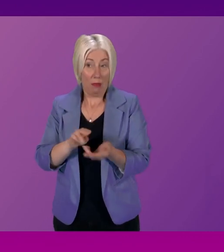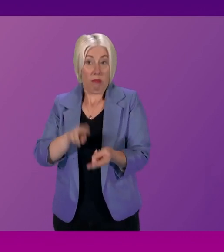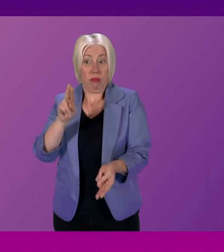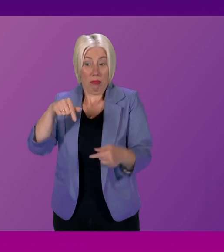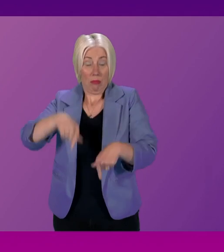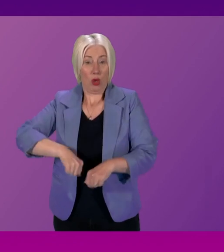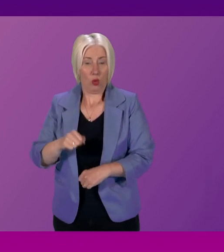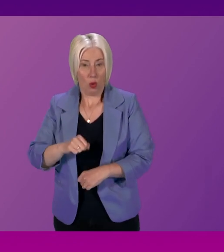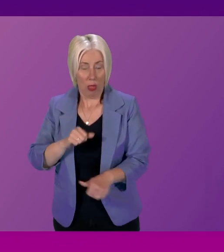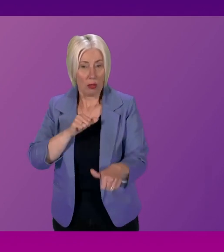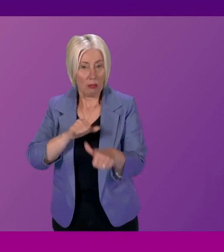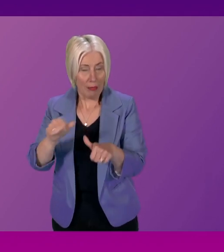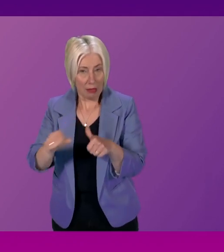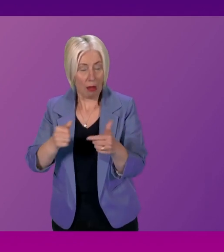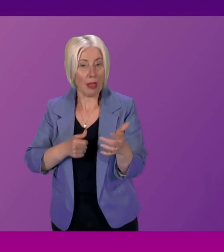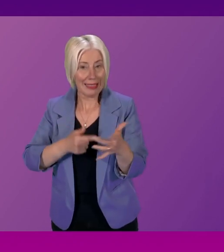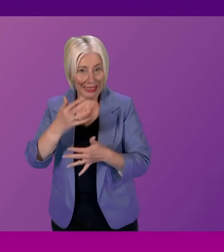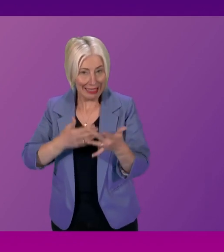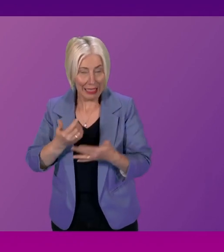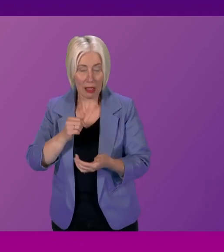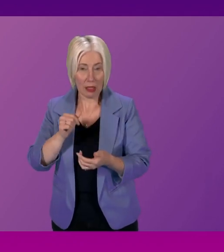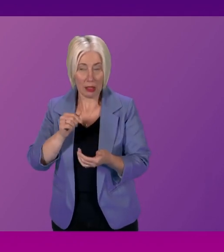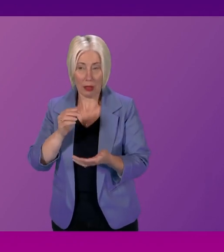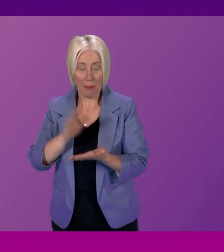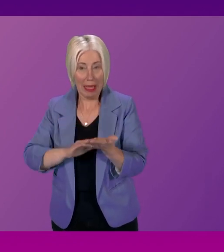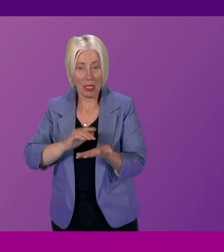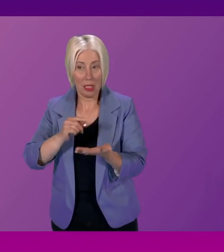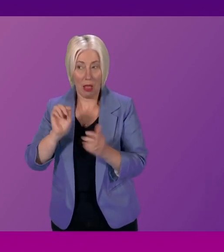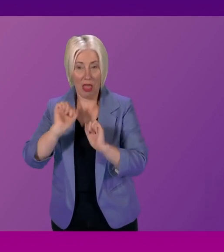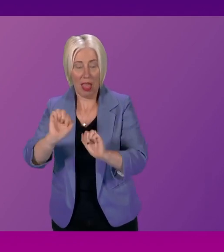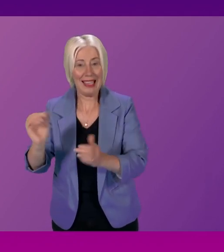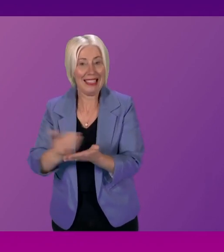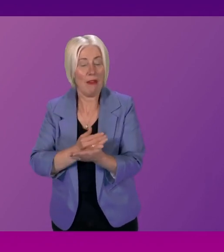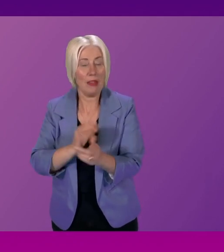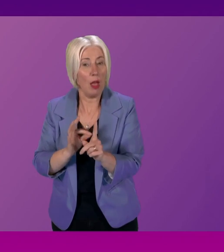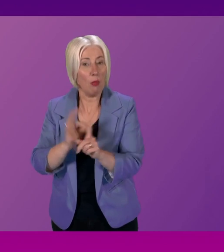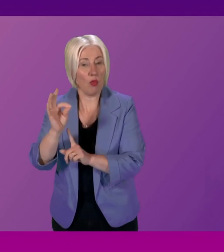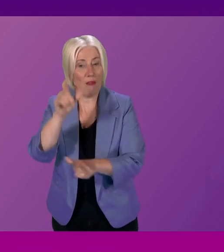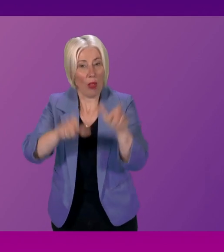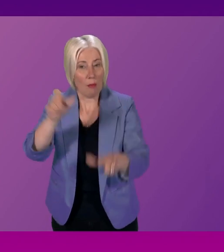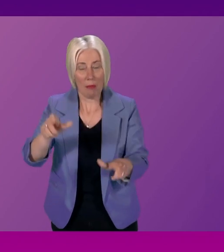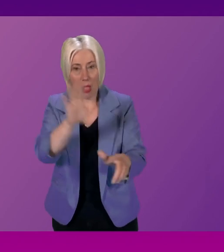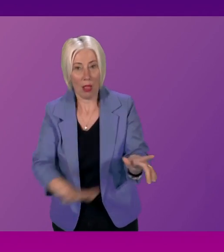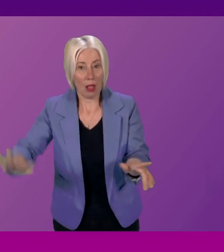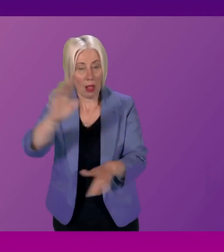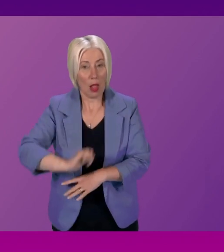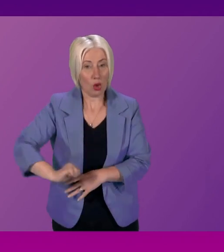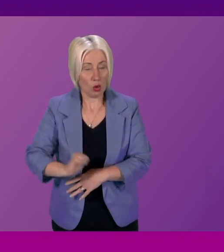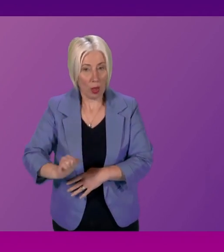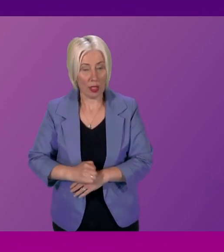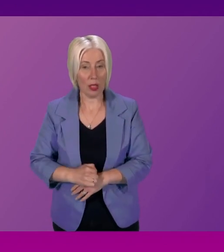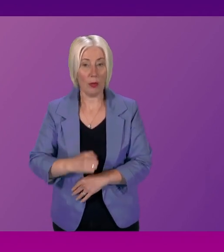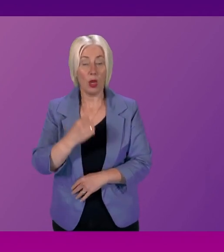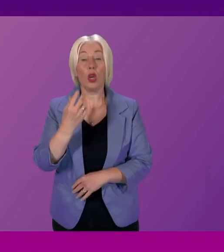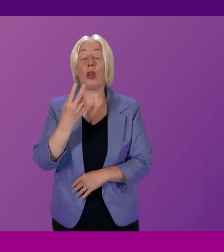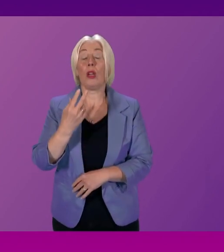statistic for the public who are interested in their safety, that of course between 2011-2012 and